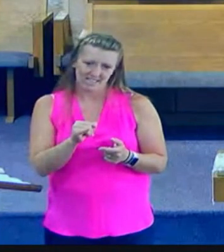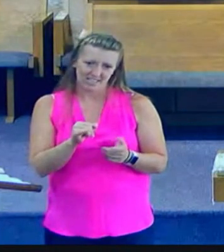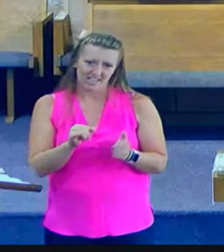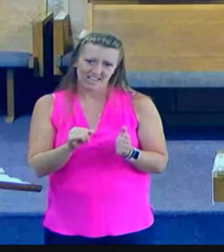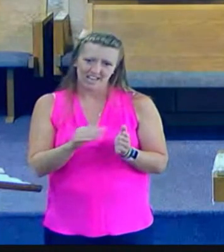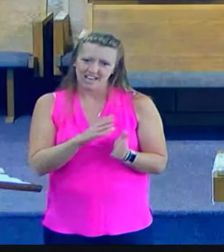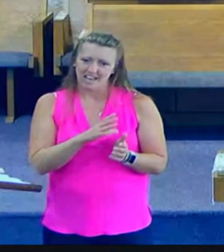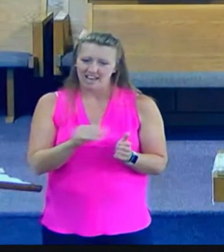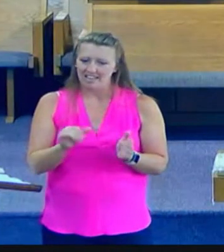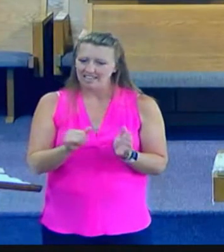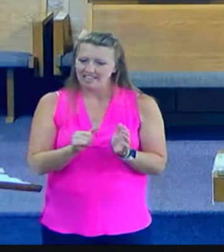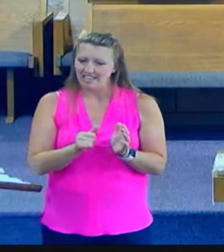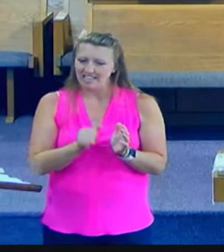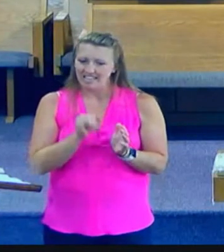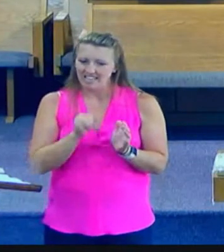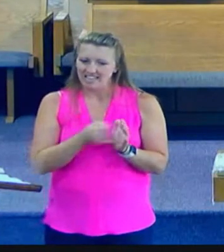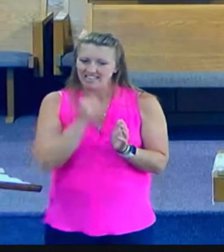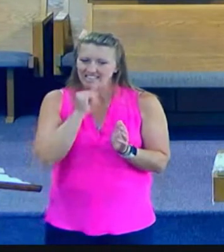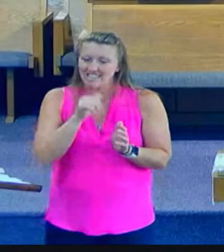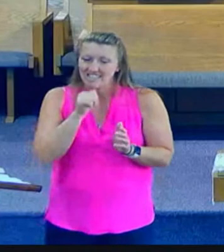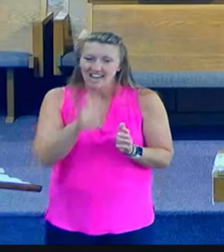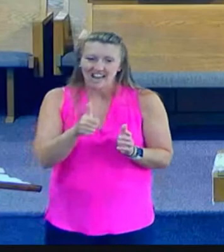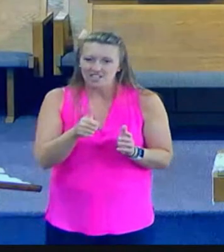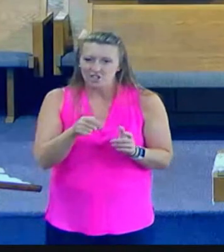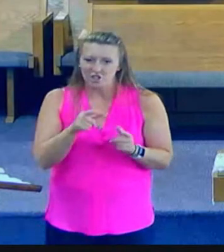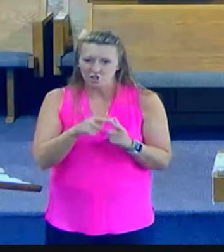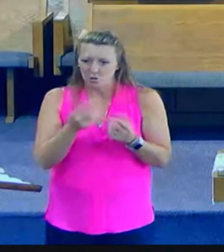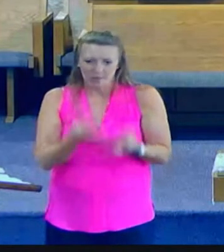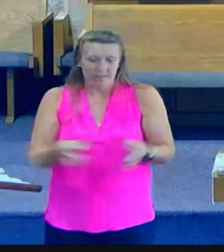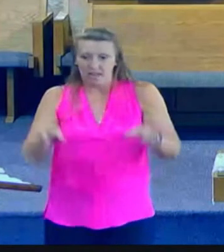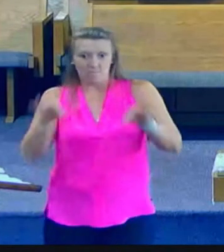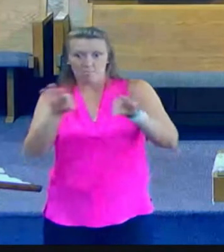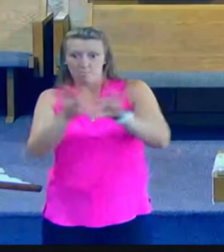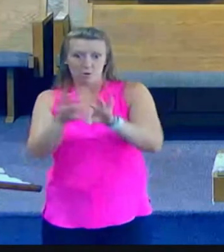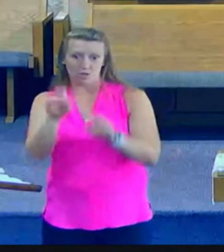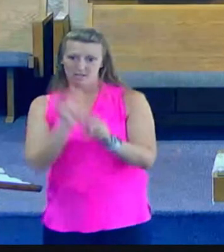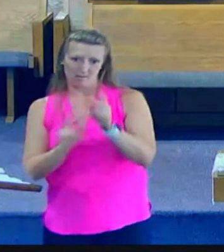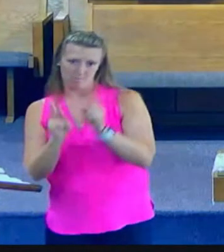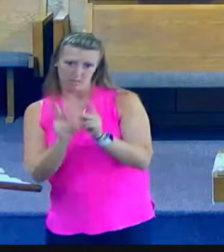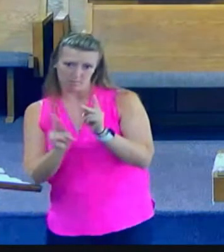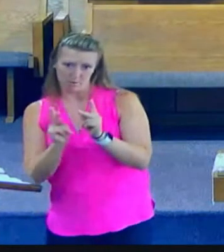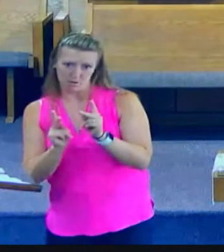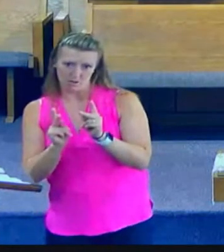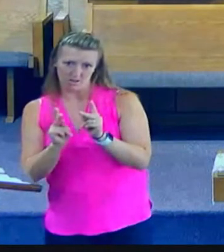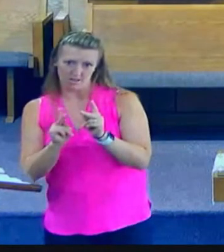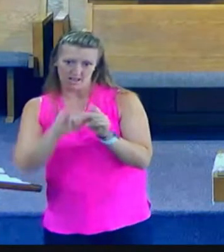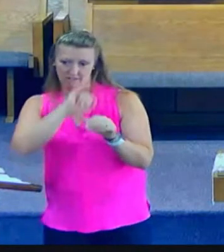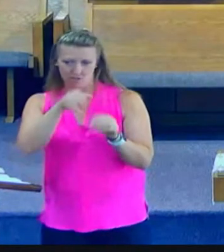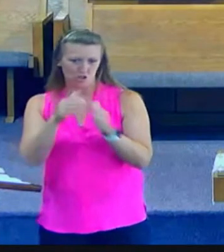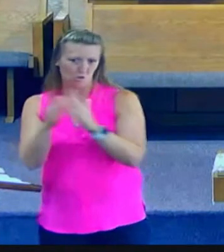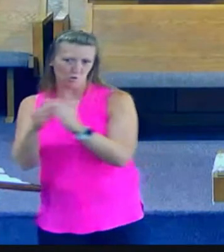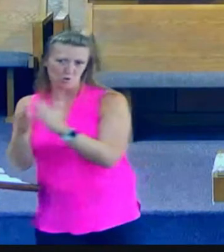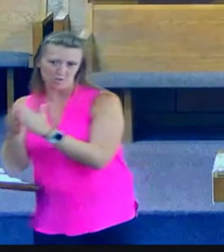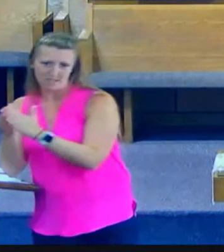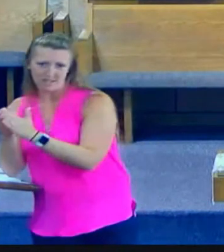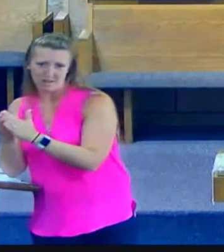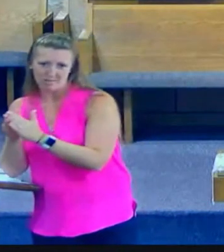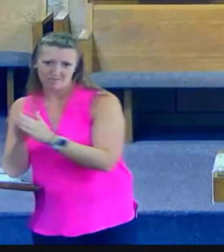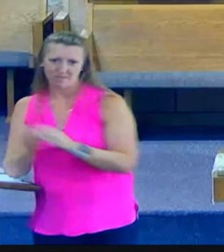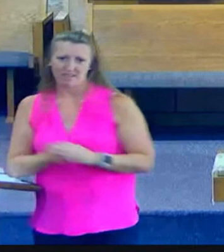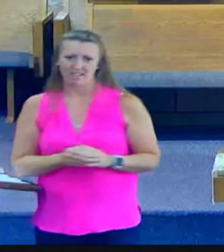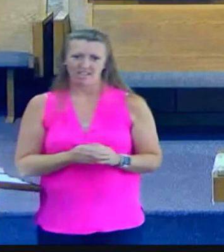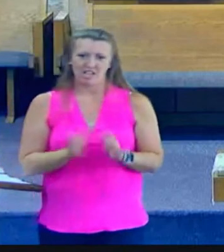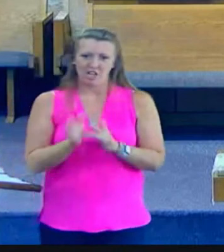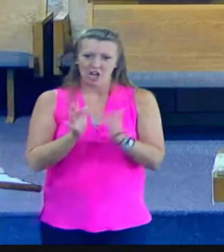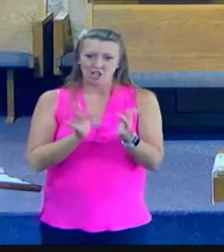not to the religious elite in Jerusalem who is Jesus revealing himself to the worst of the city